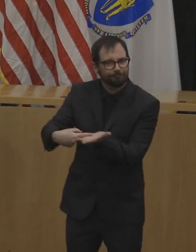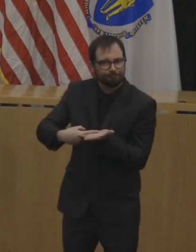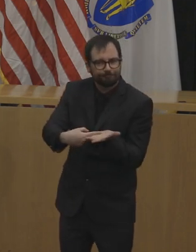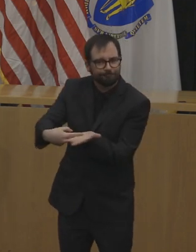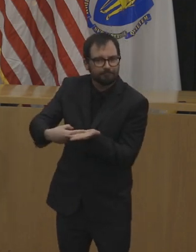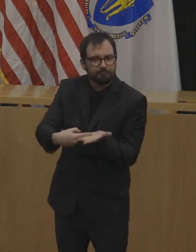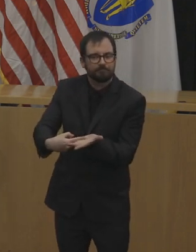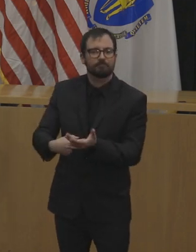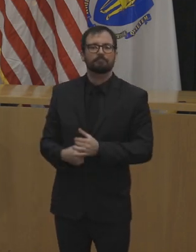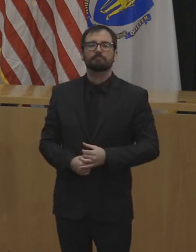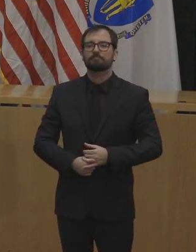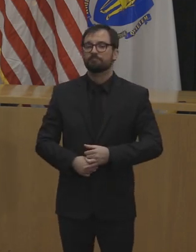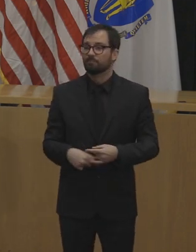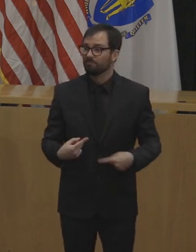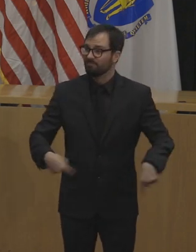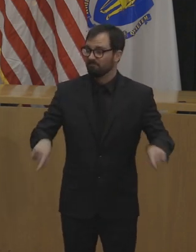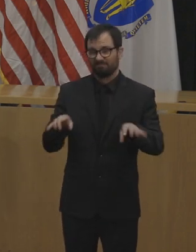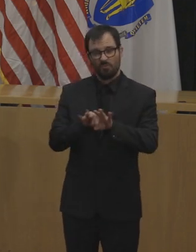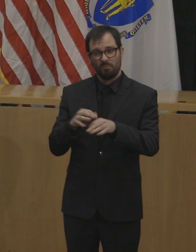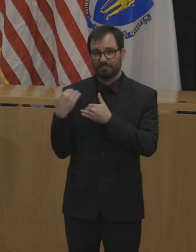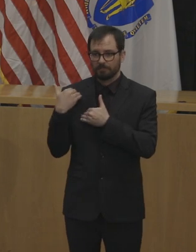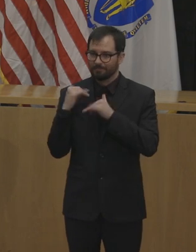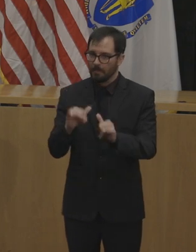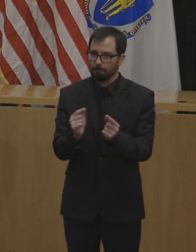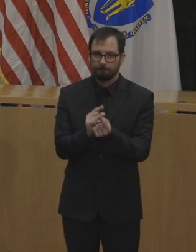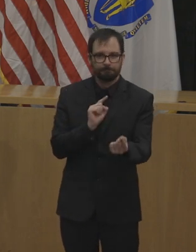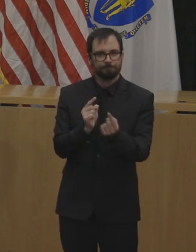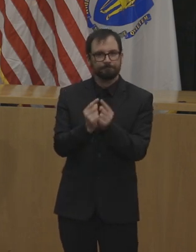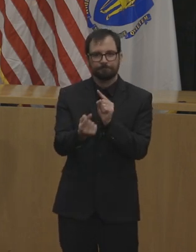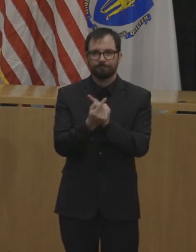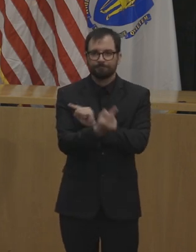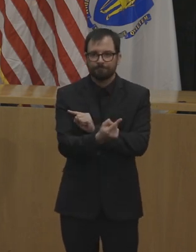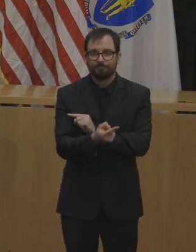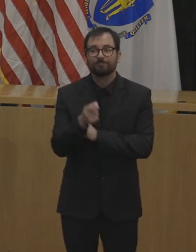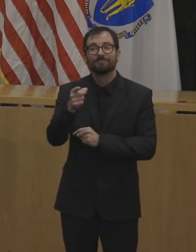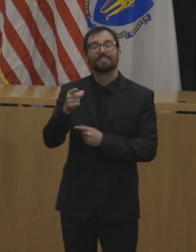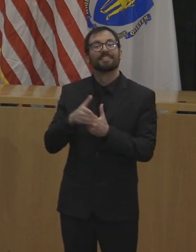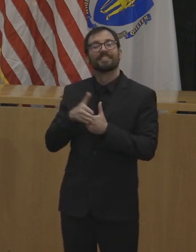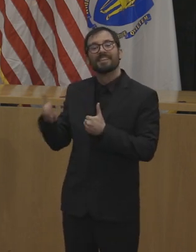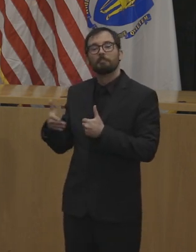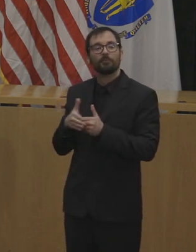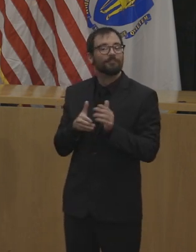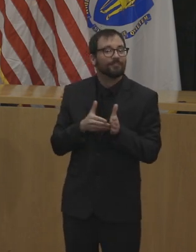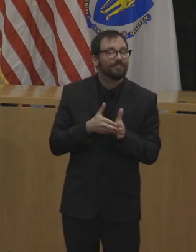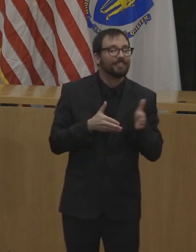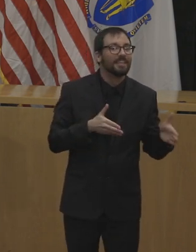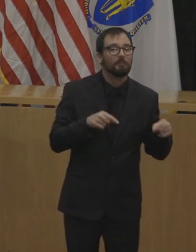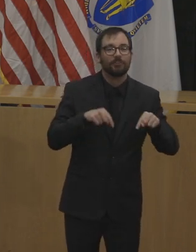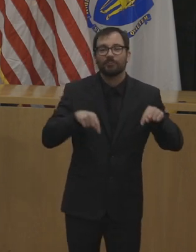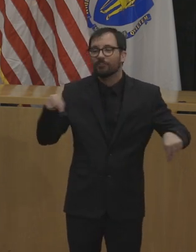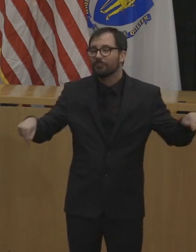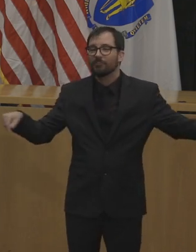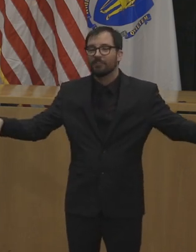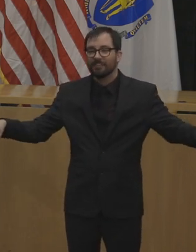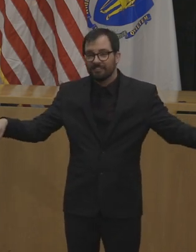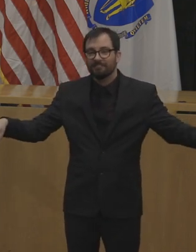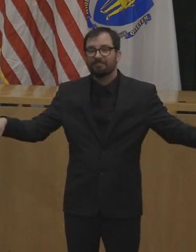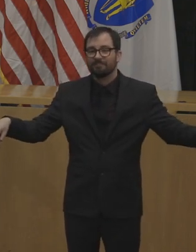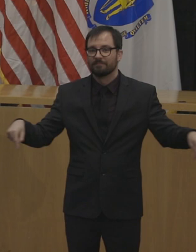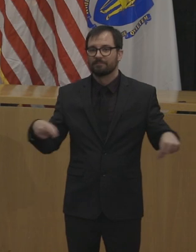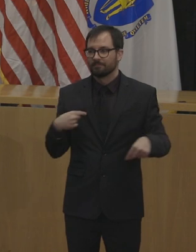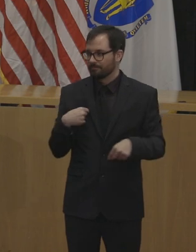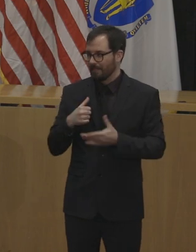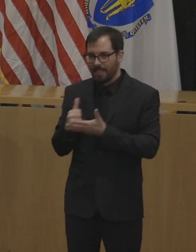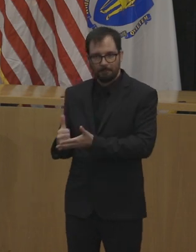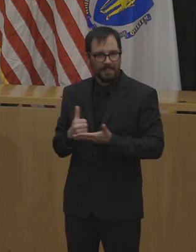personal hygiene, helping your neighbor, returning to your work, because you are an essential part of helping us respond